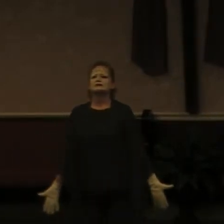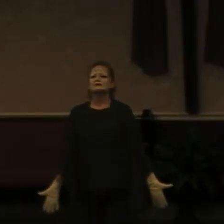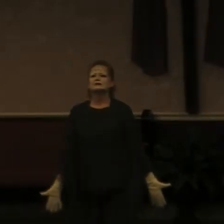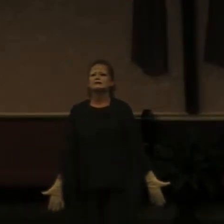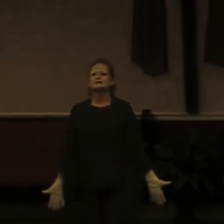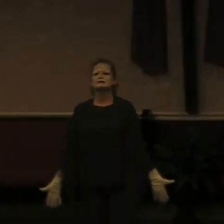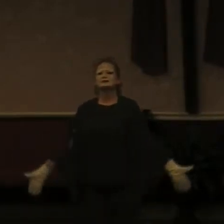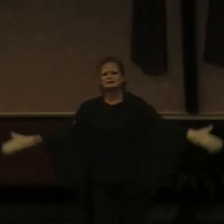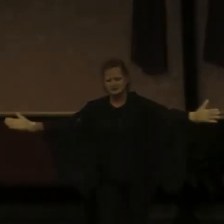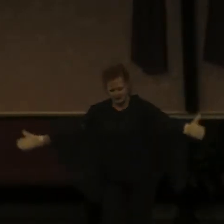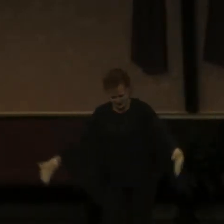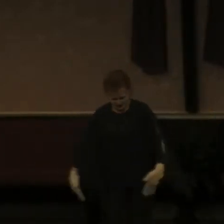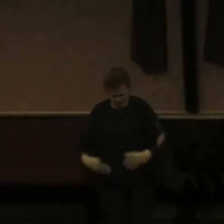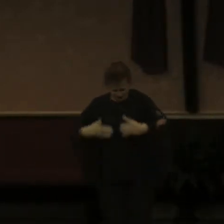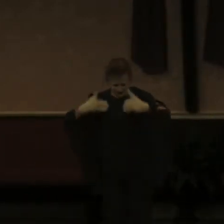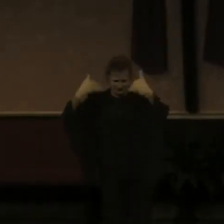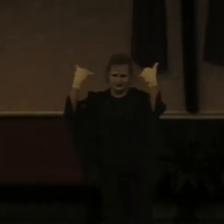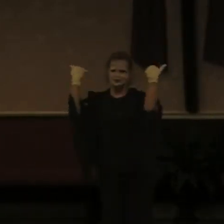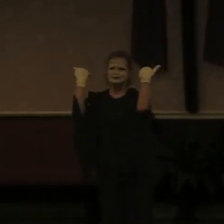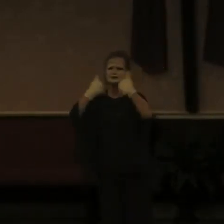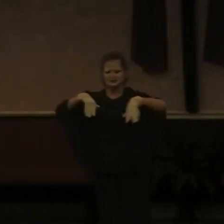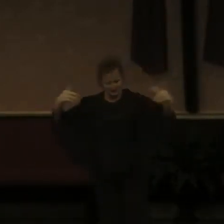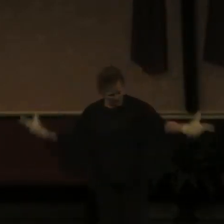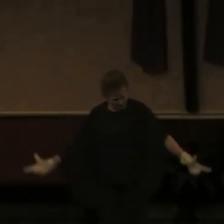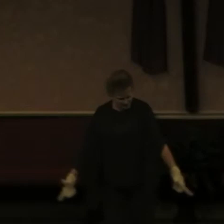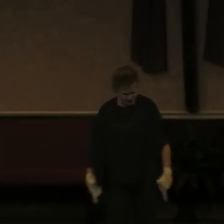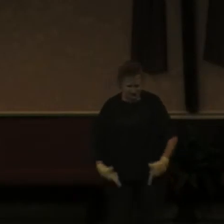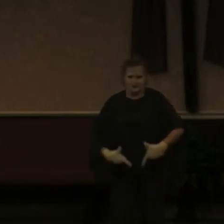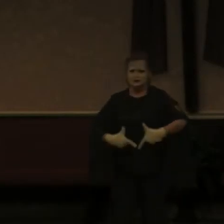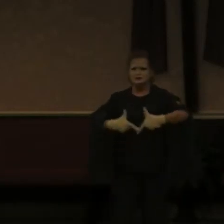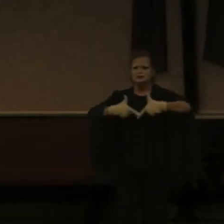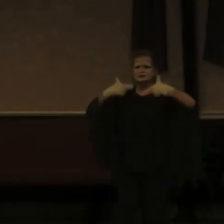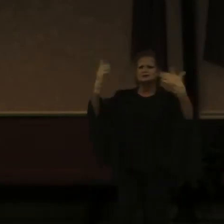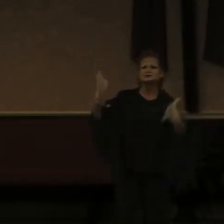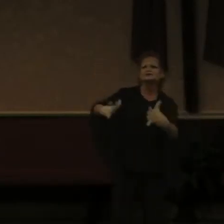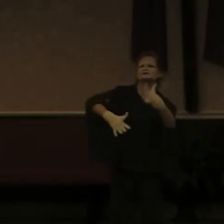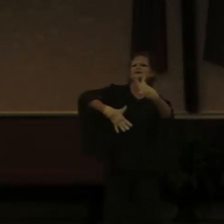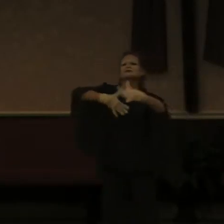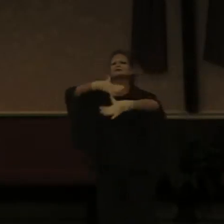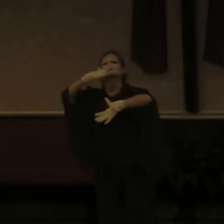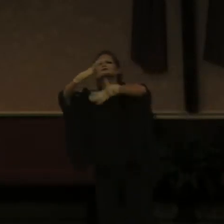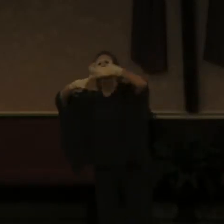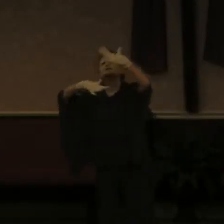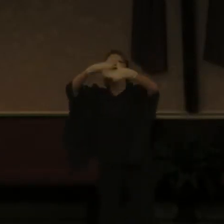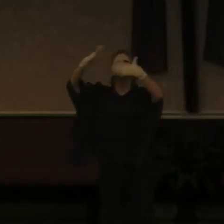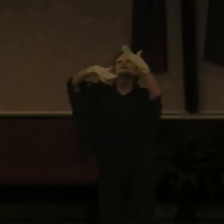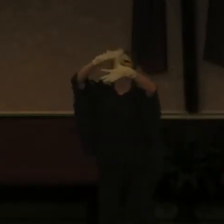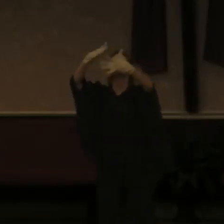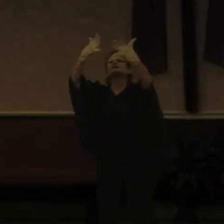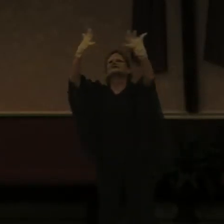And I will dwell in the house of the Lord